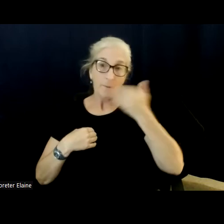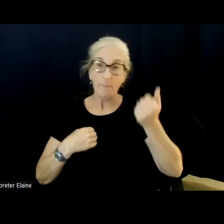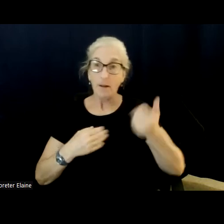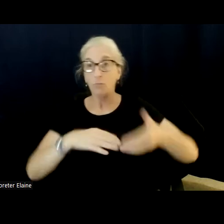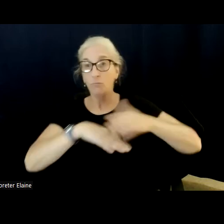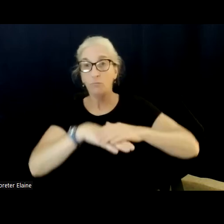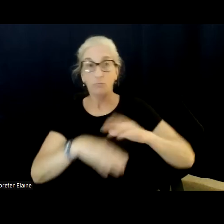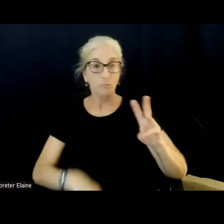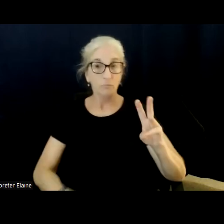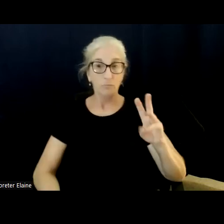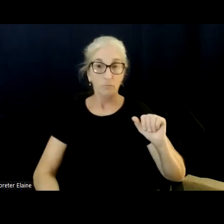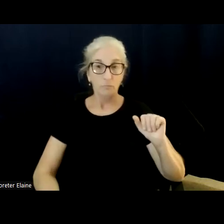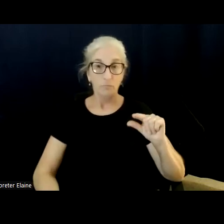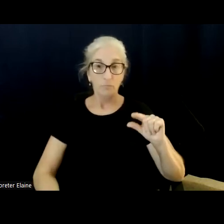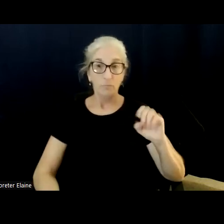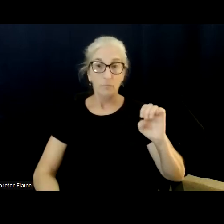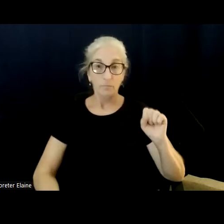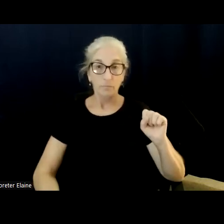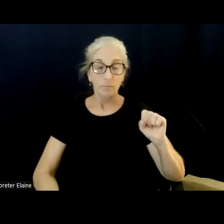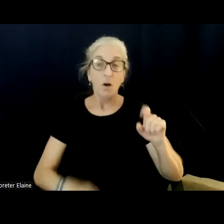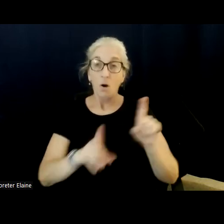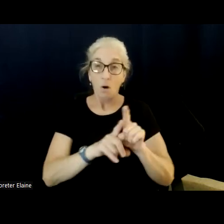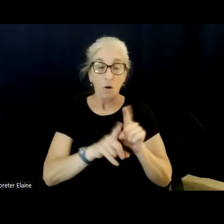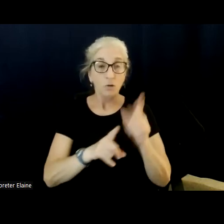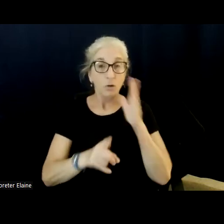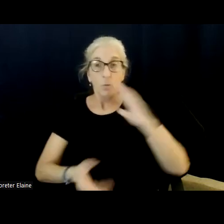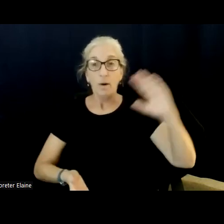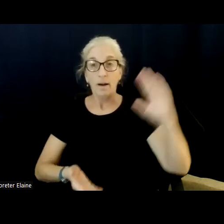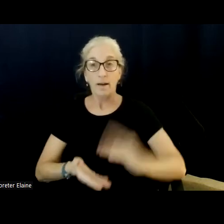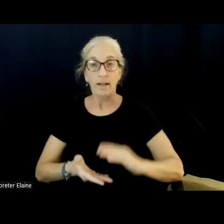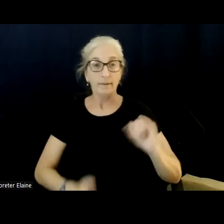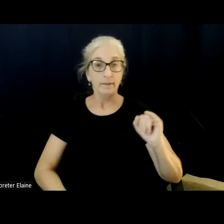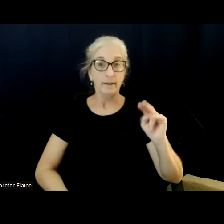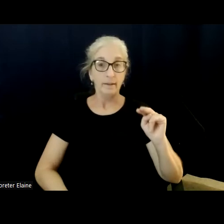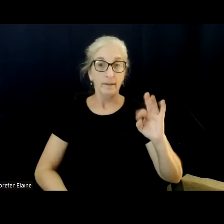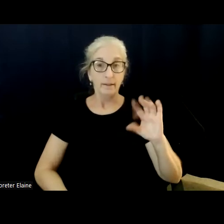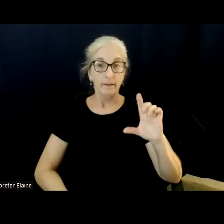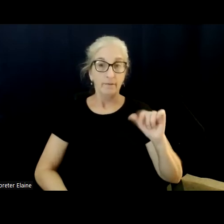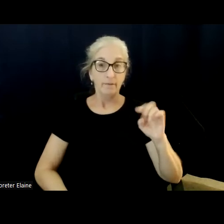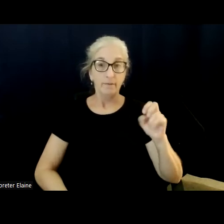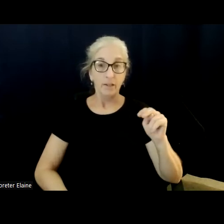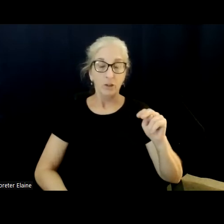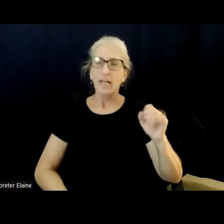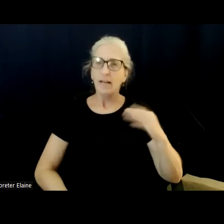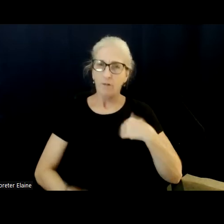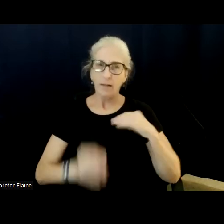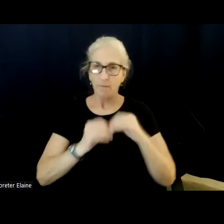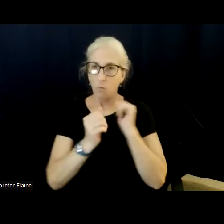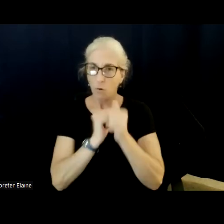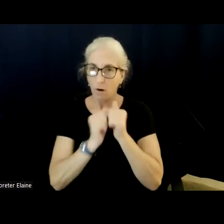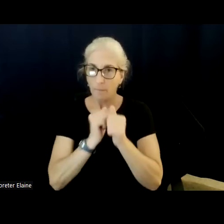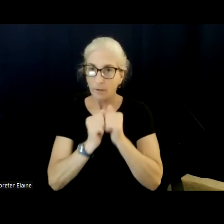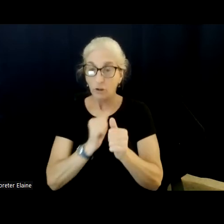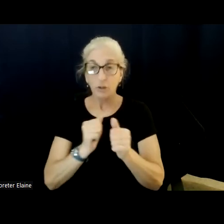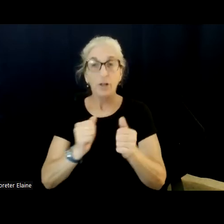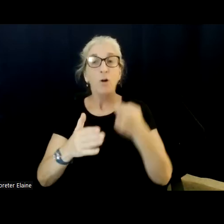the benefit of lowering inflation, because with more competition, prices drop. So I think we need to look at this in a different perspective.